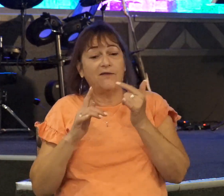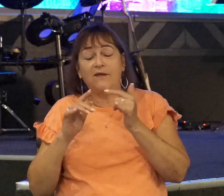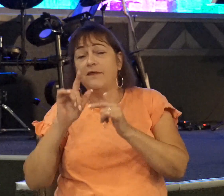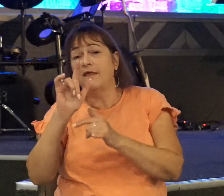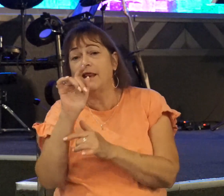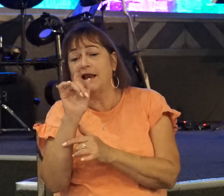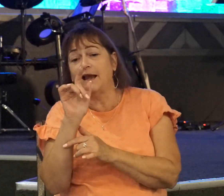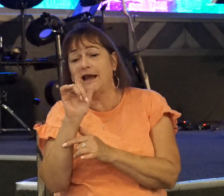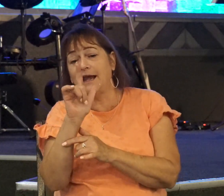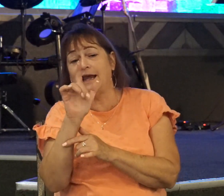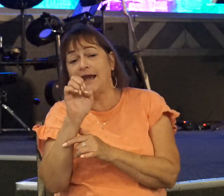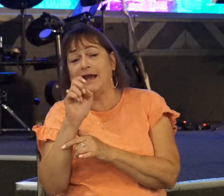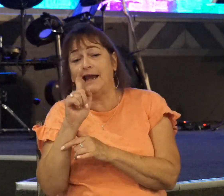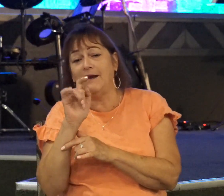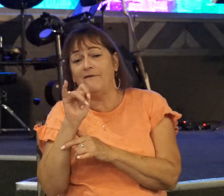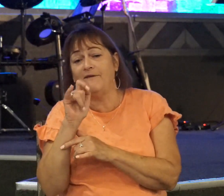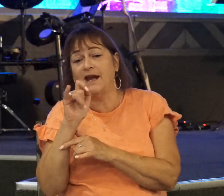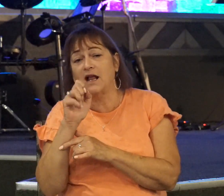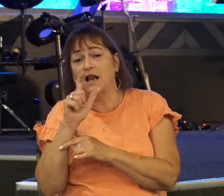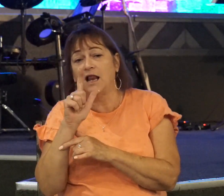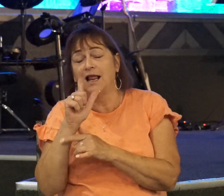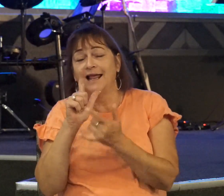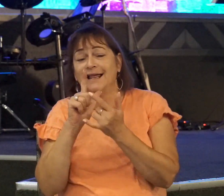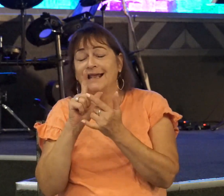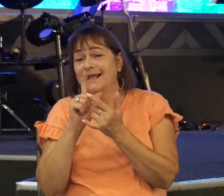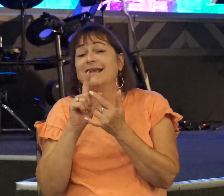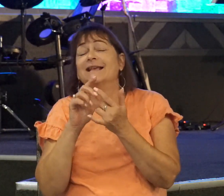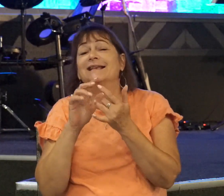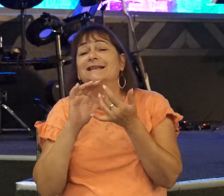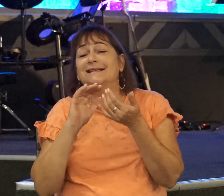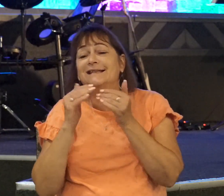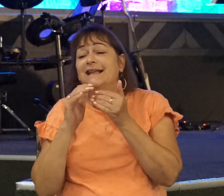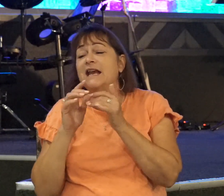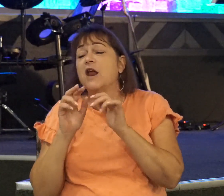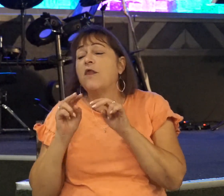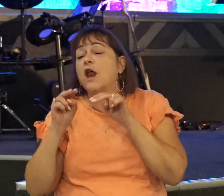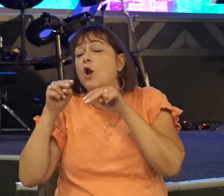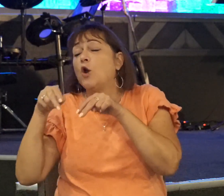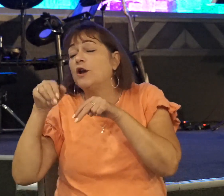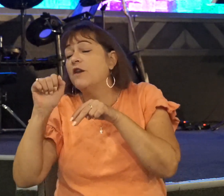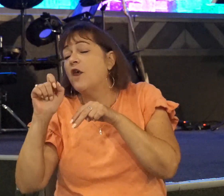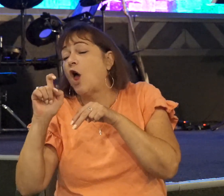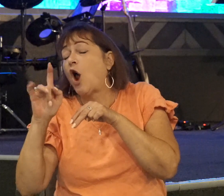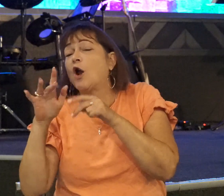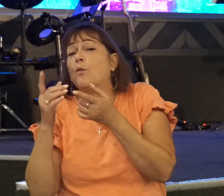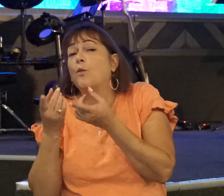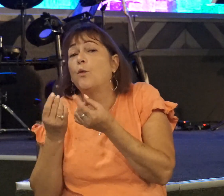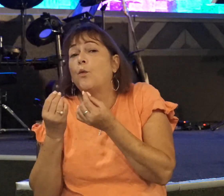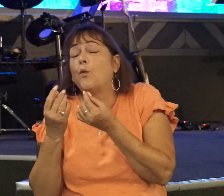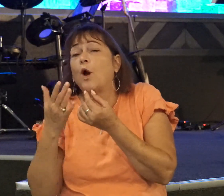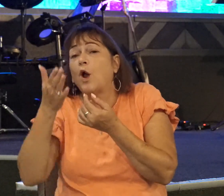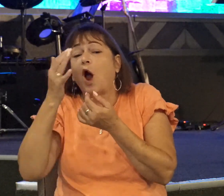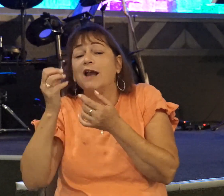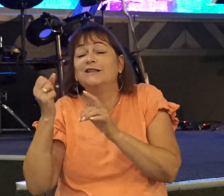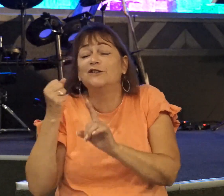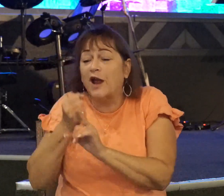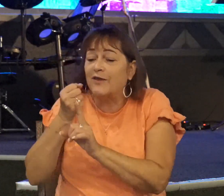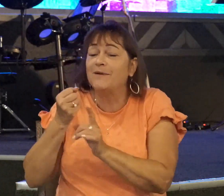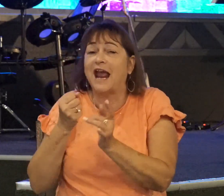the Israelites, looked into the ark, and God struck a bunch of them down. And what'd they do? They said, get that ark out of here. And they sent it far